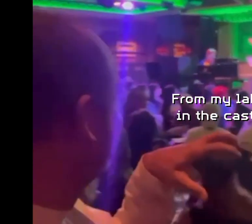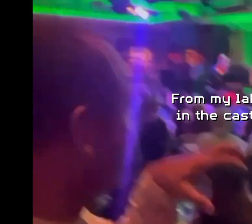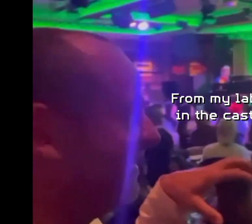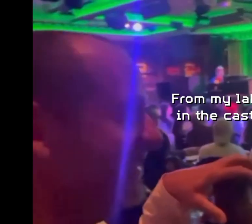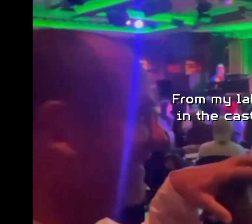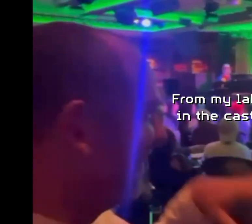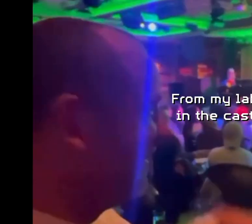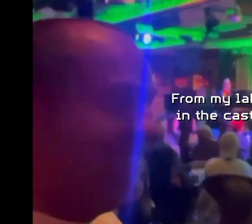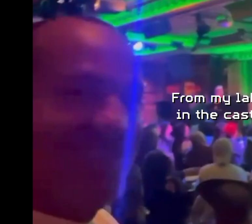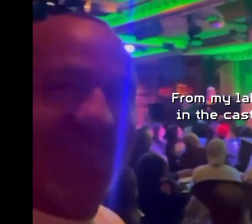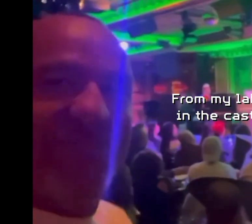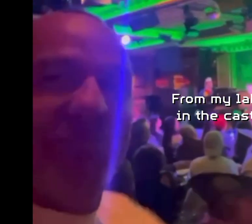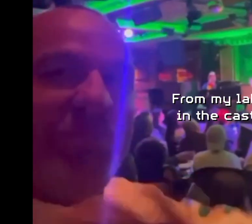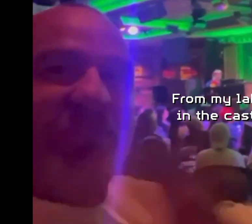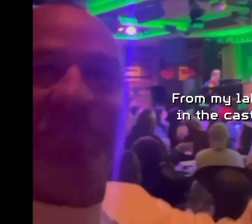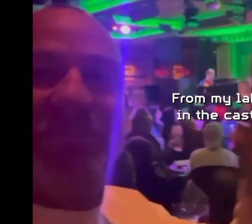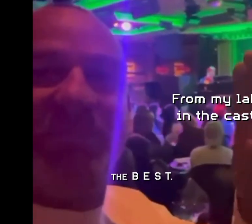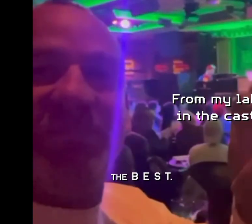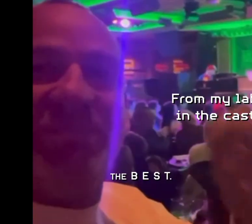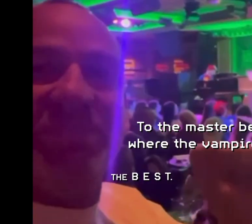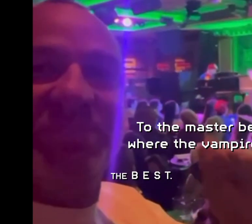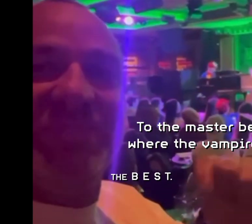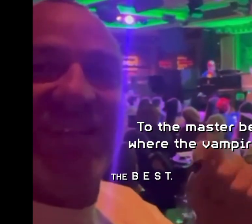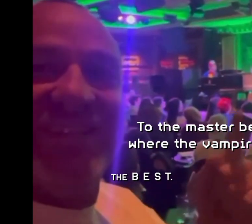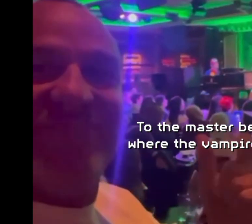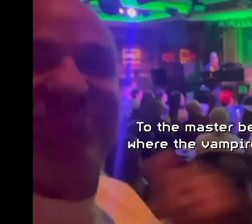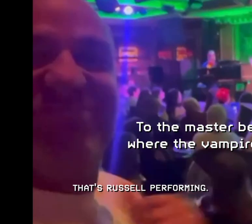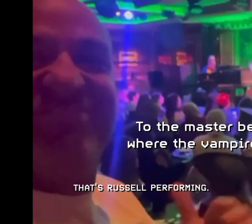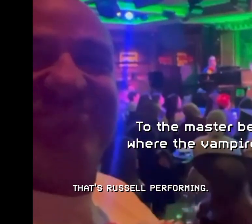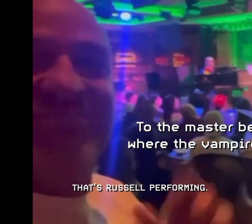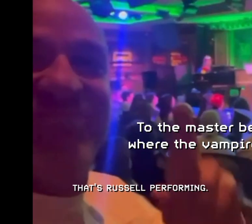The love that gave me Now that I'm standing on my own